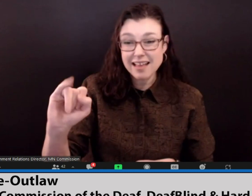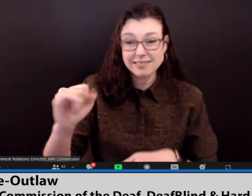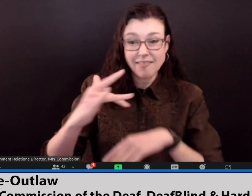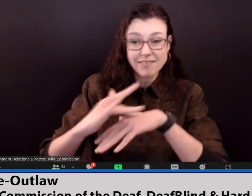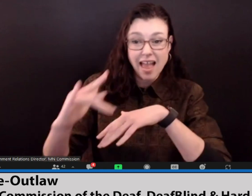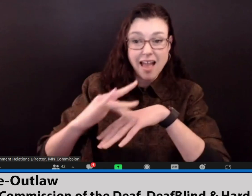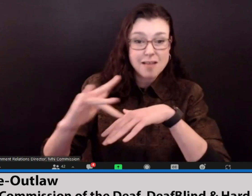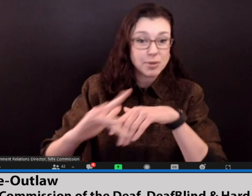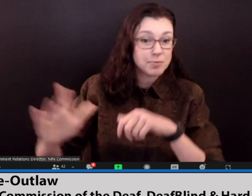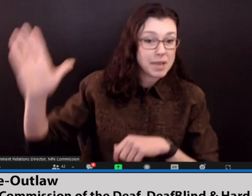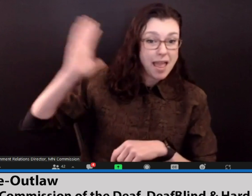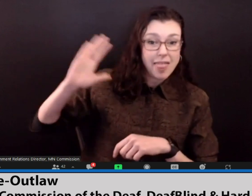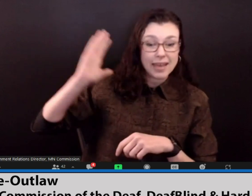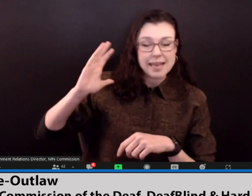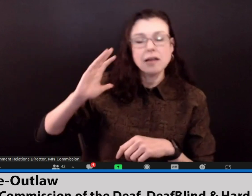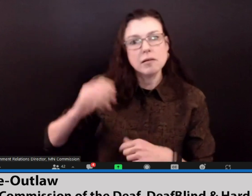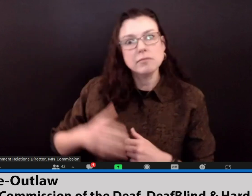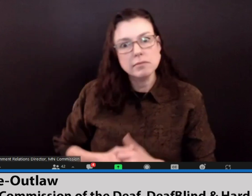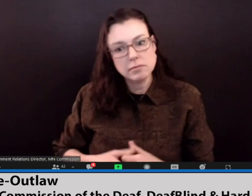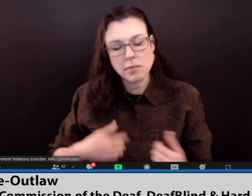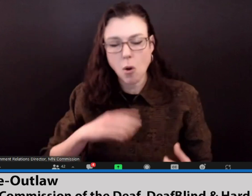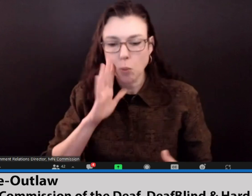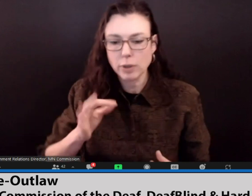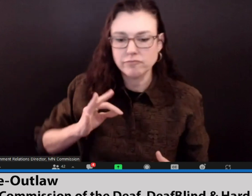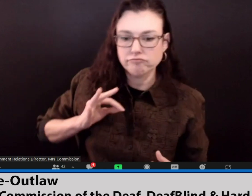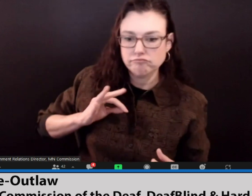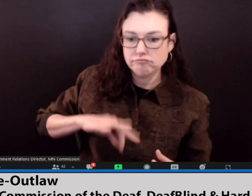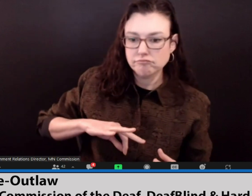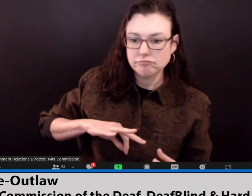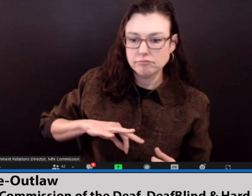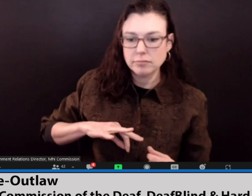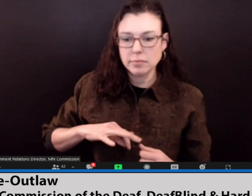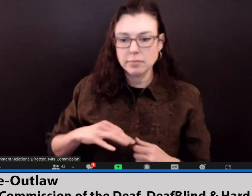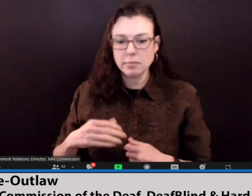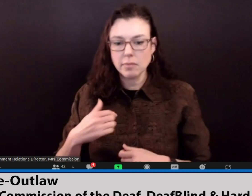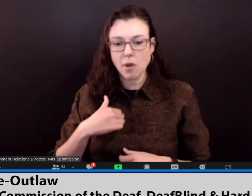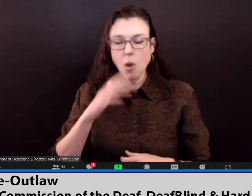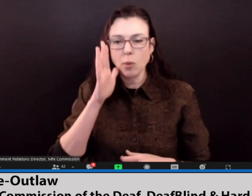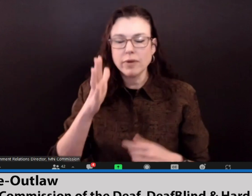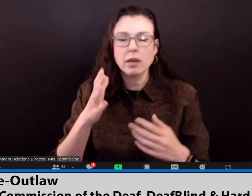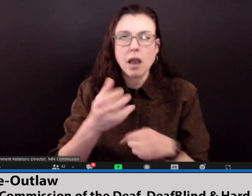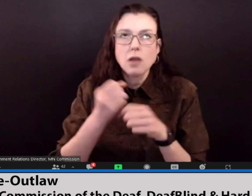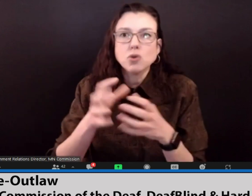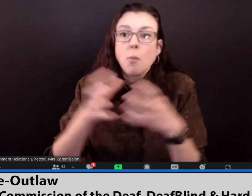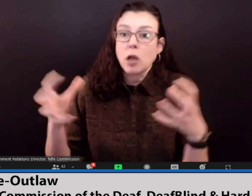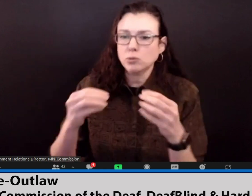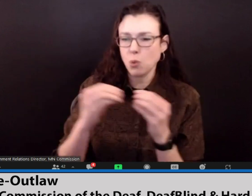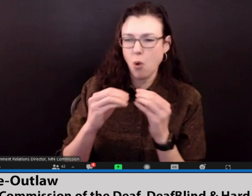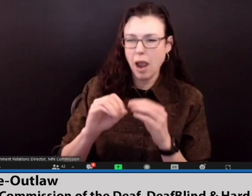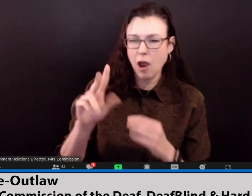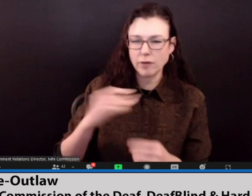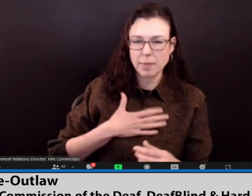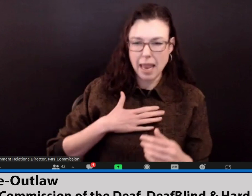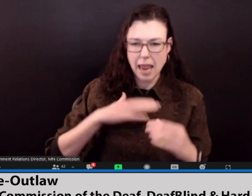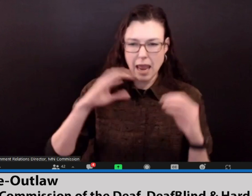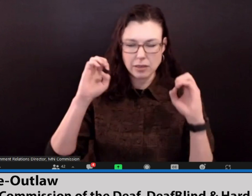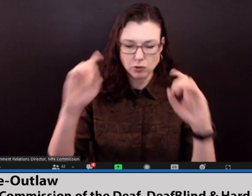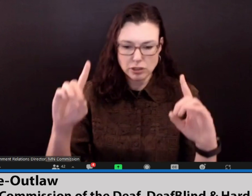If CDIs had been available back then, I definitely would have benefited. I would have gotten so